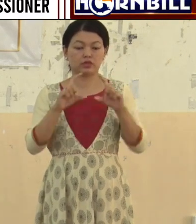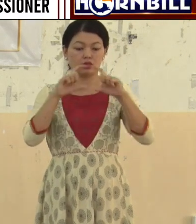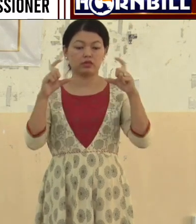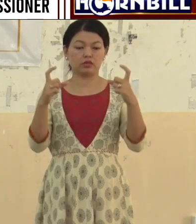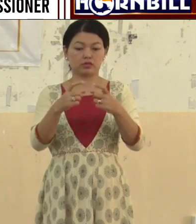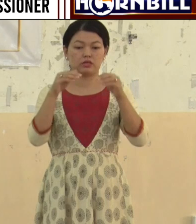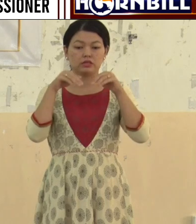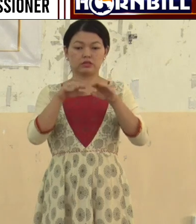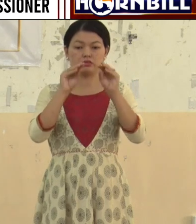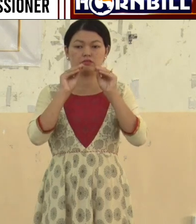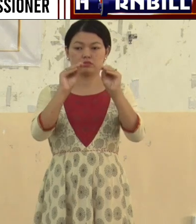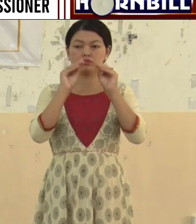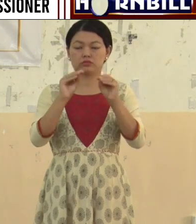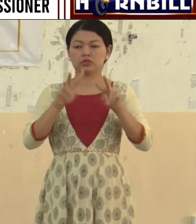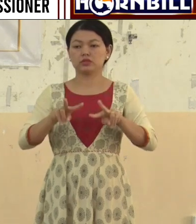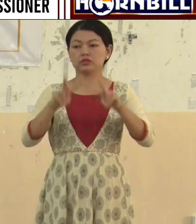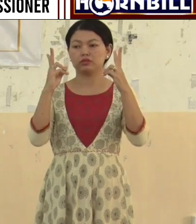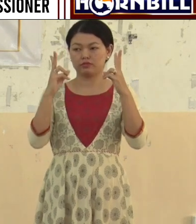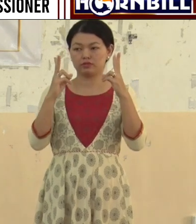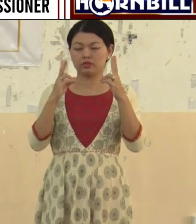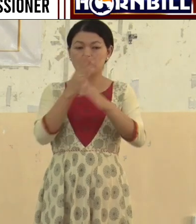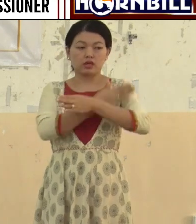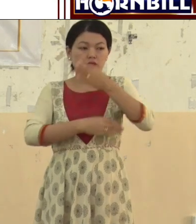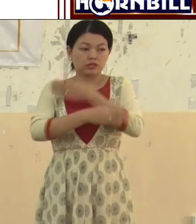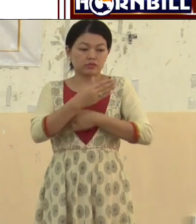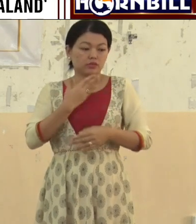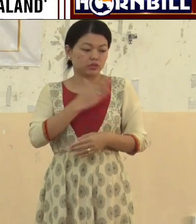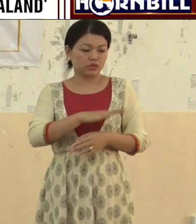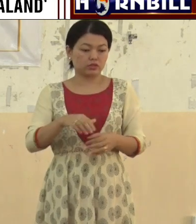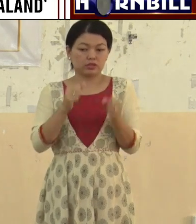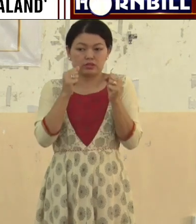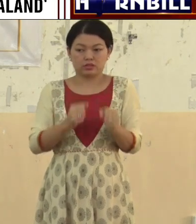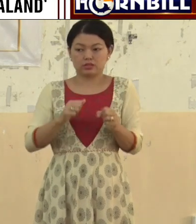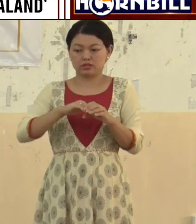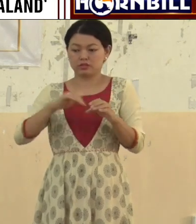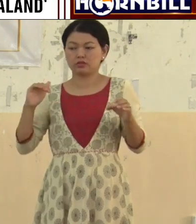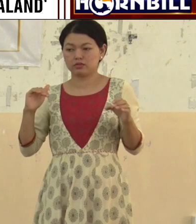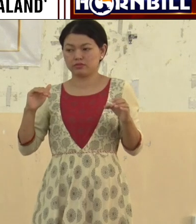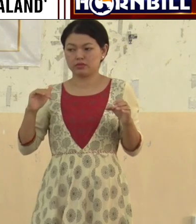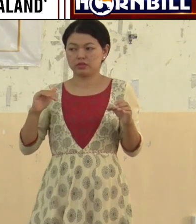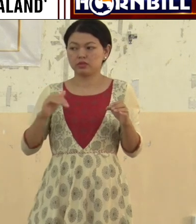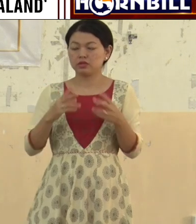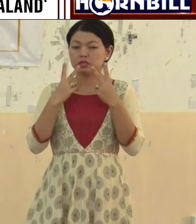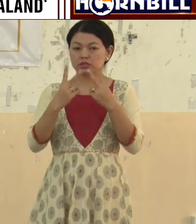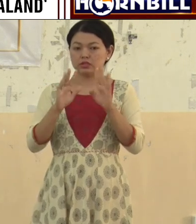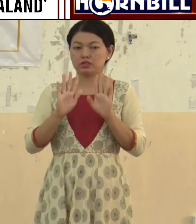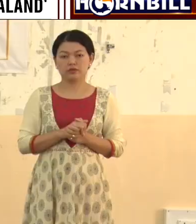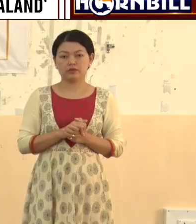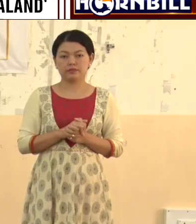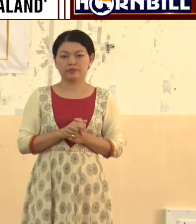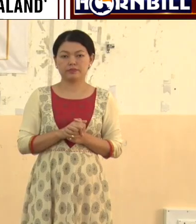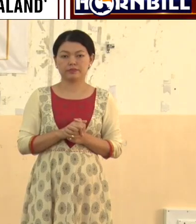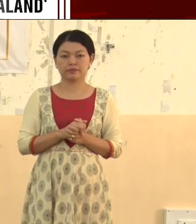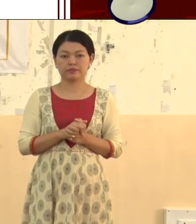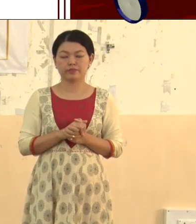put the children with disabilities separately again. You know, that is the practice that happens also in certain cases.